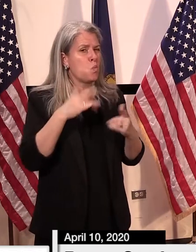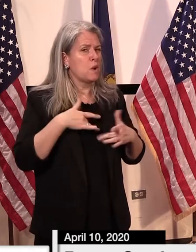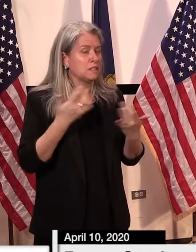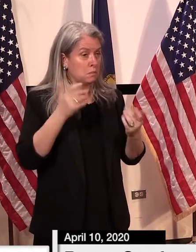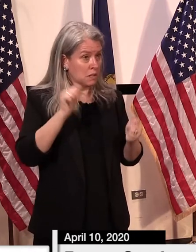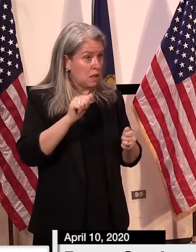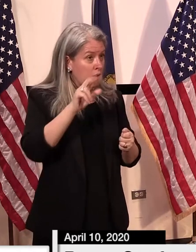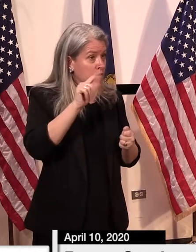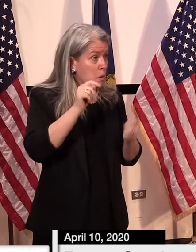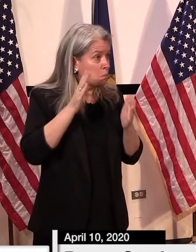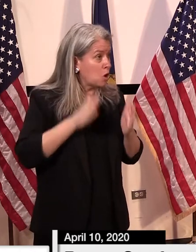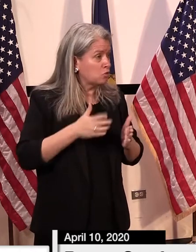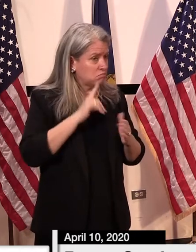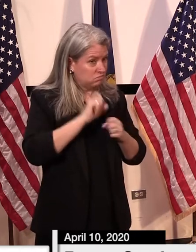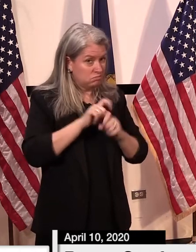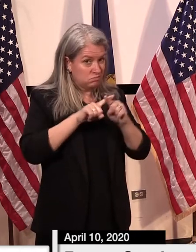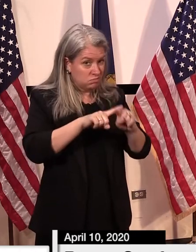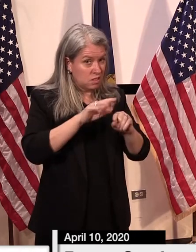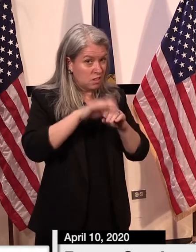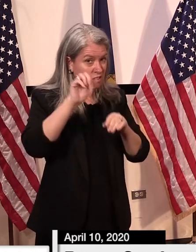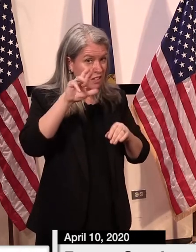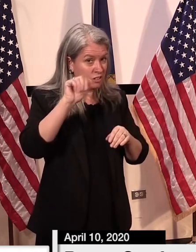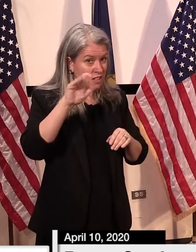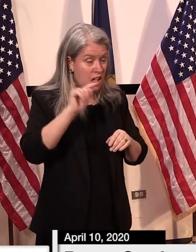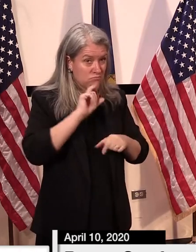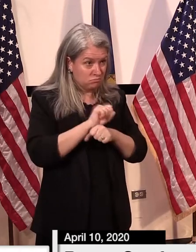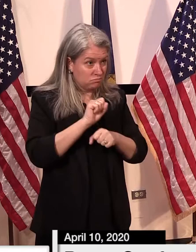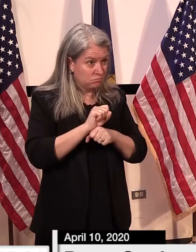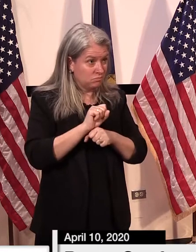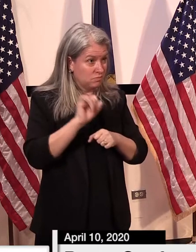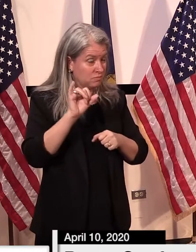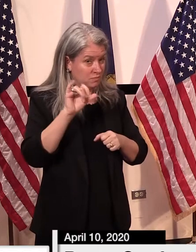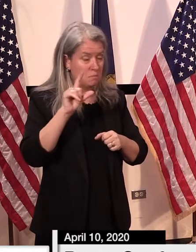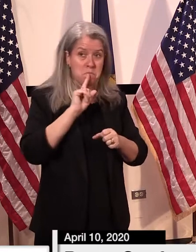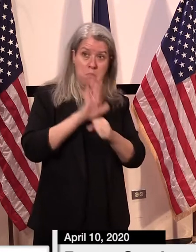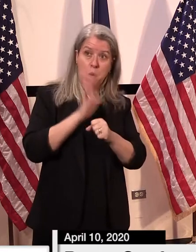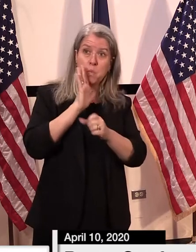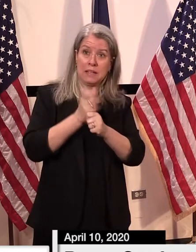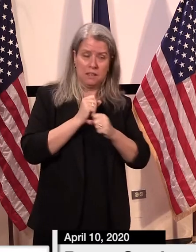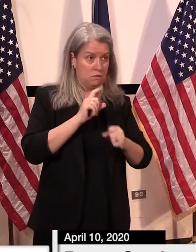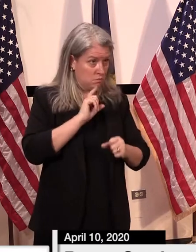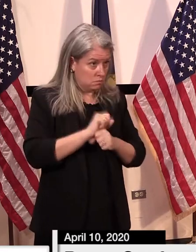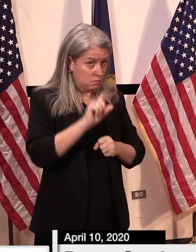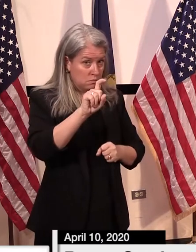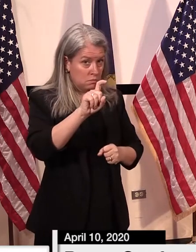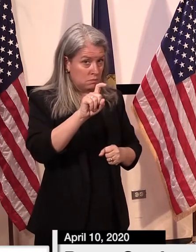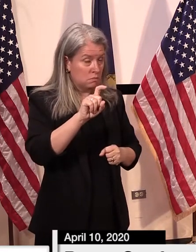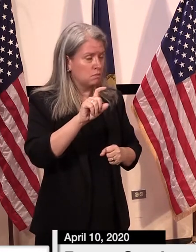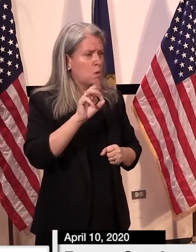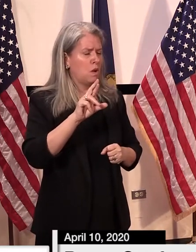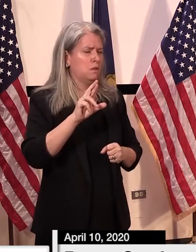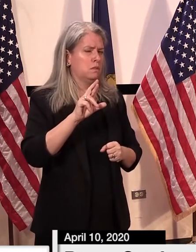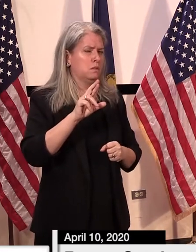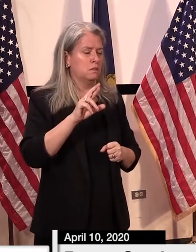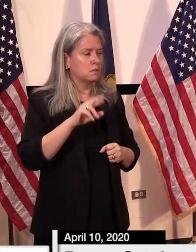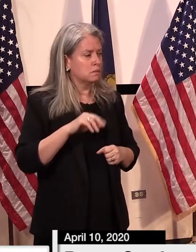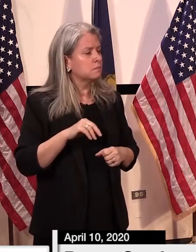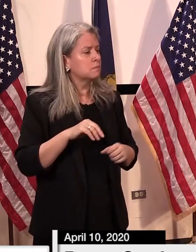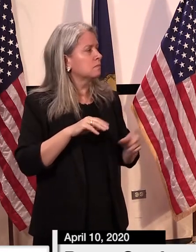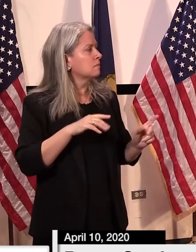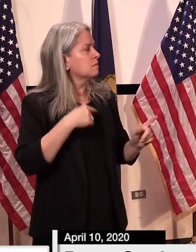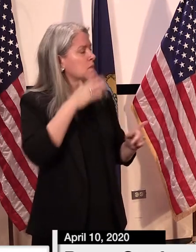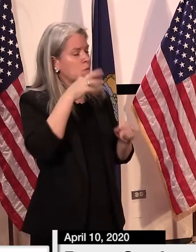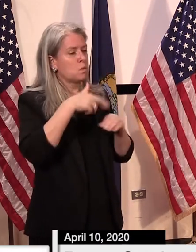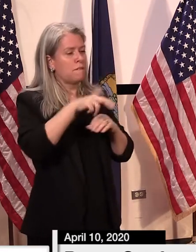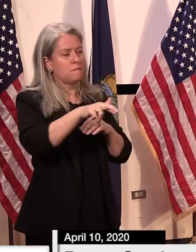can Vermonters rely on the CARES Act, or are they going to get the money that they were promised? Well, I, I, I'm going to refer to